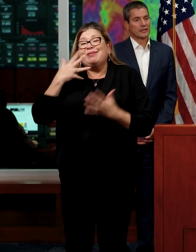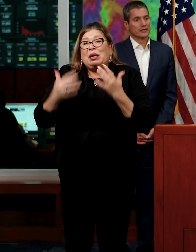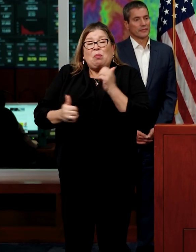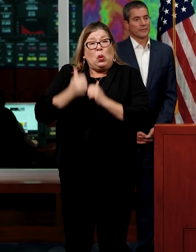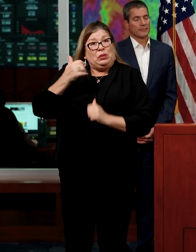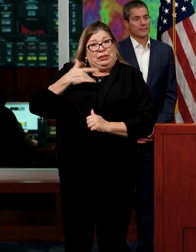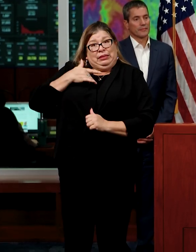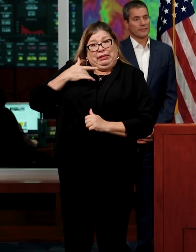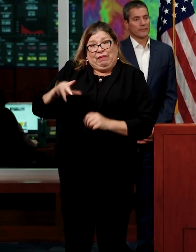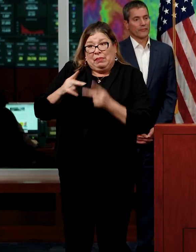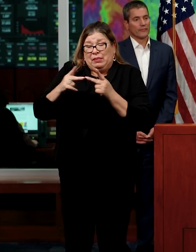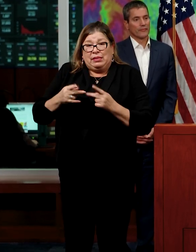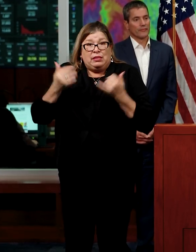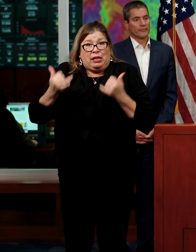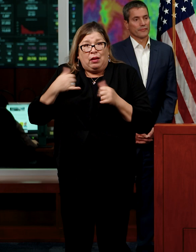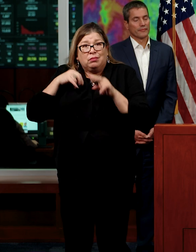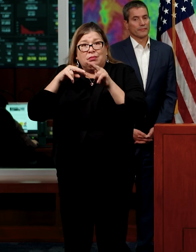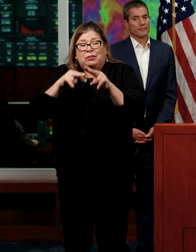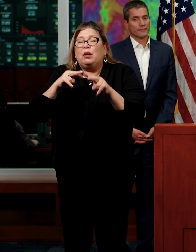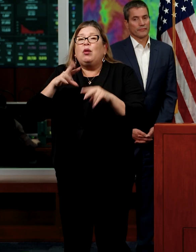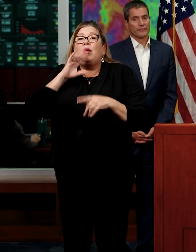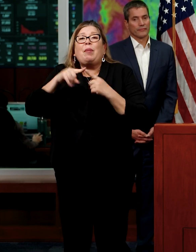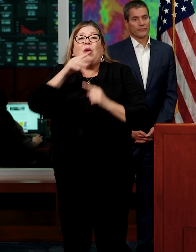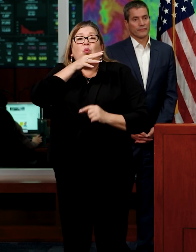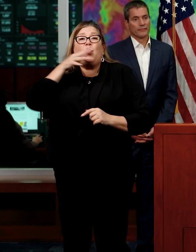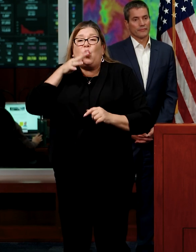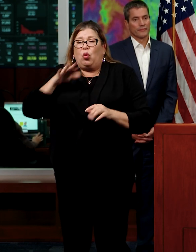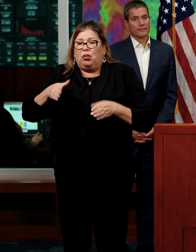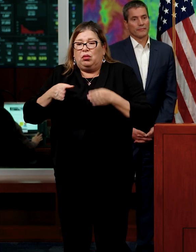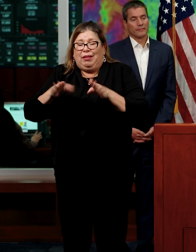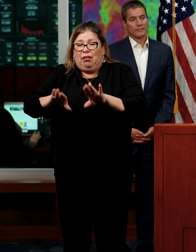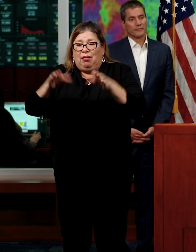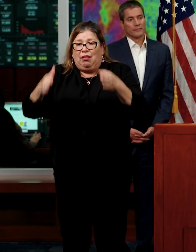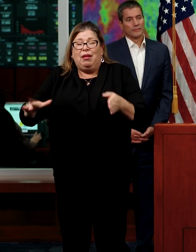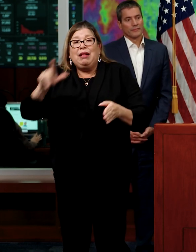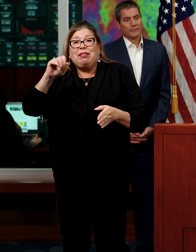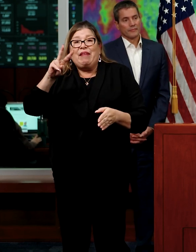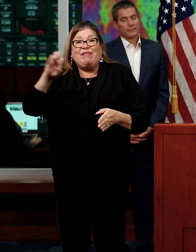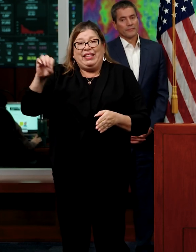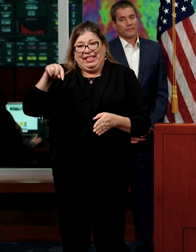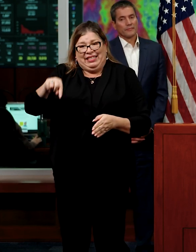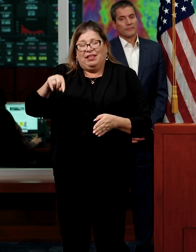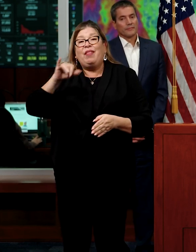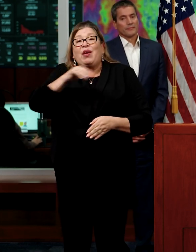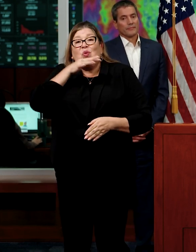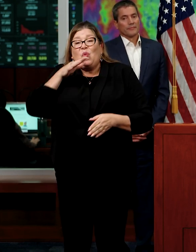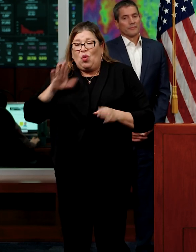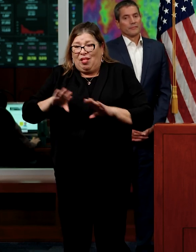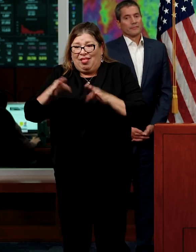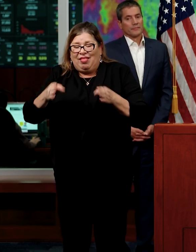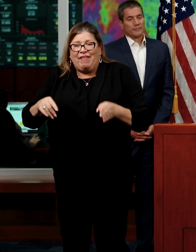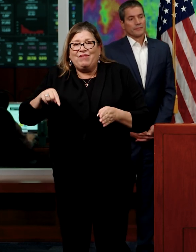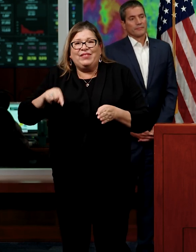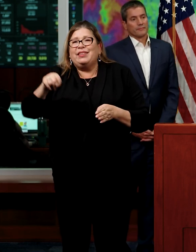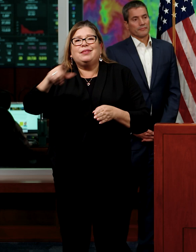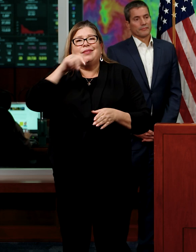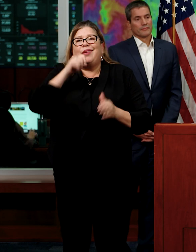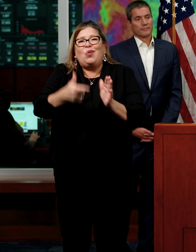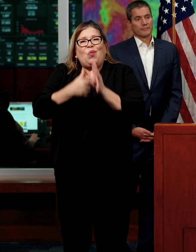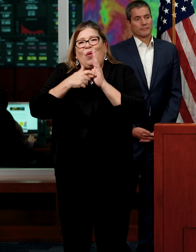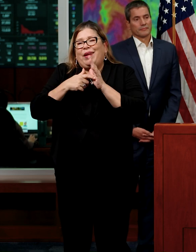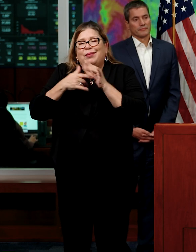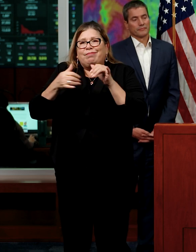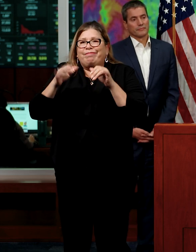places in California right now are rural levees. They are not required to meet the same standards as the levees that protect our